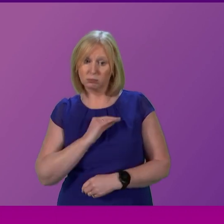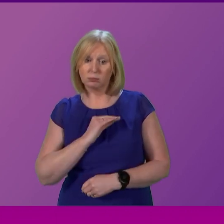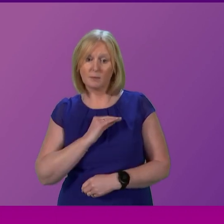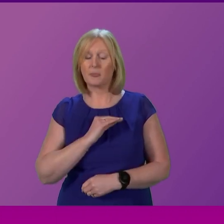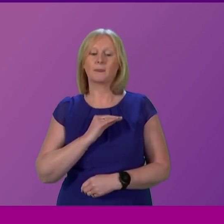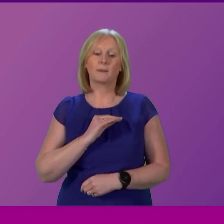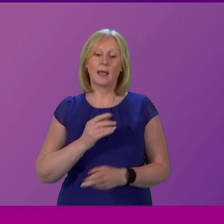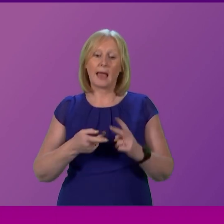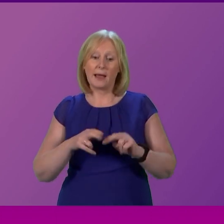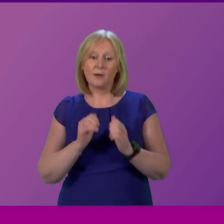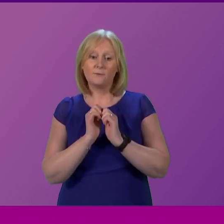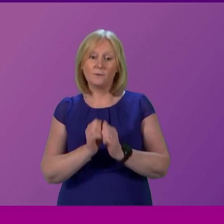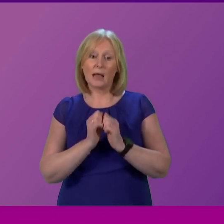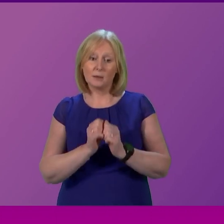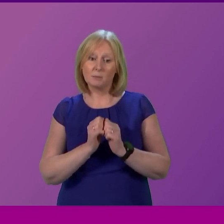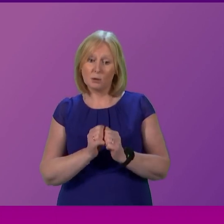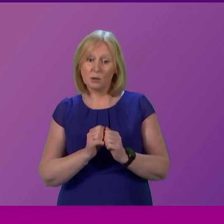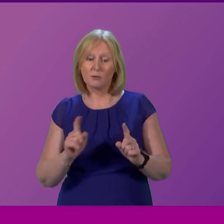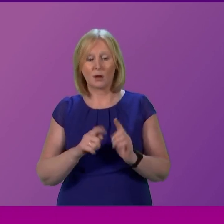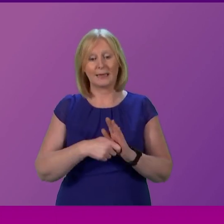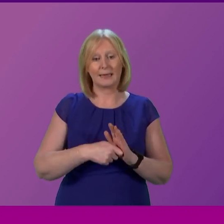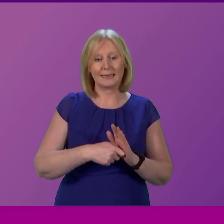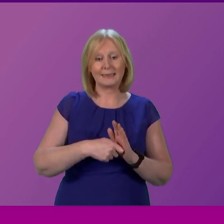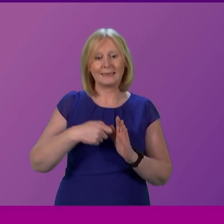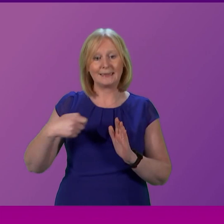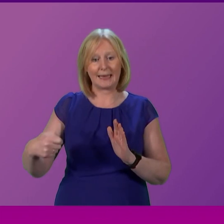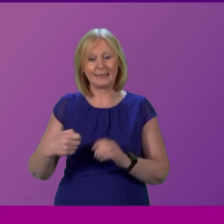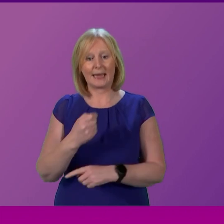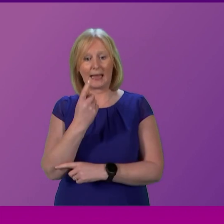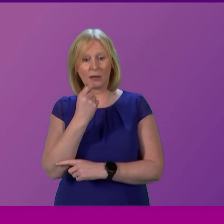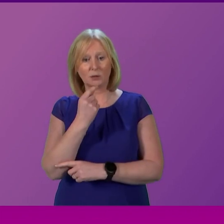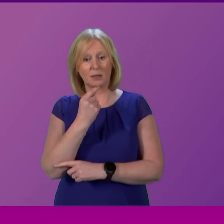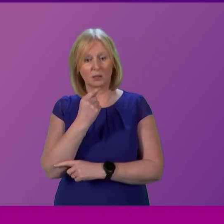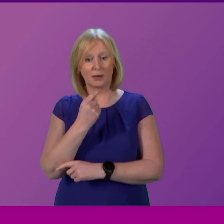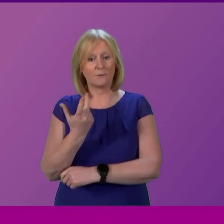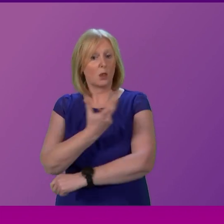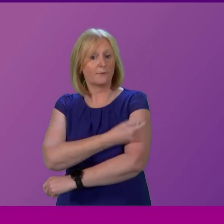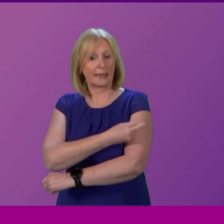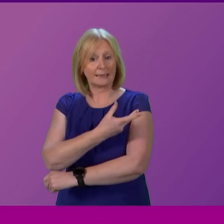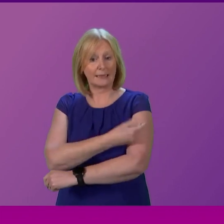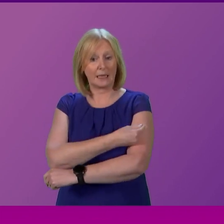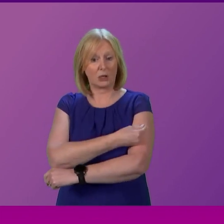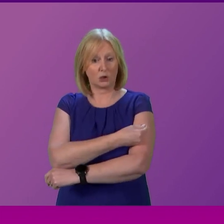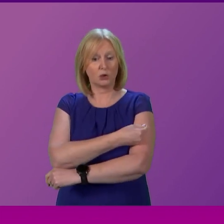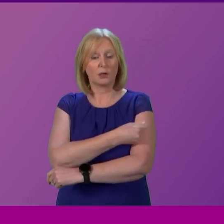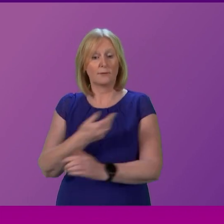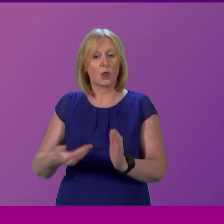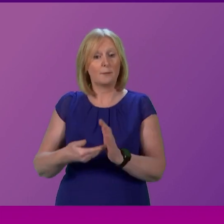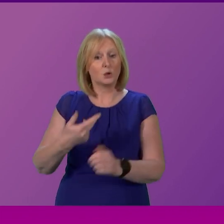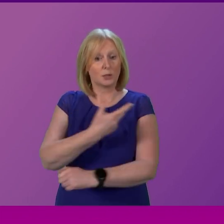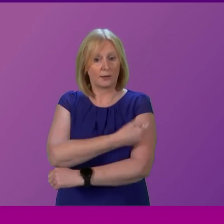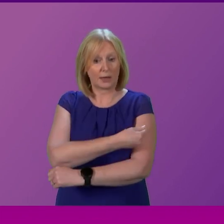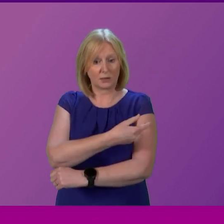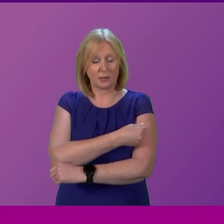that it would be a valuable step to extend eligibility for the vaccination booster programme from